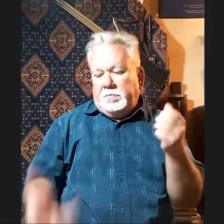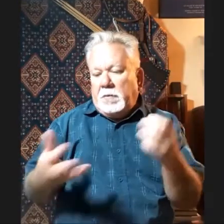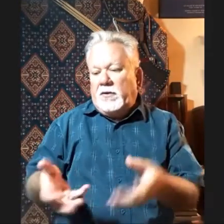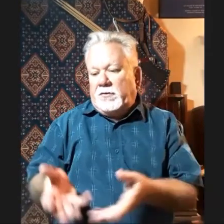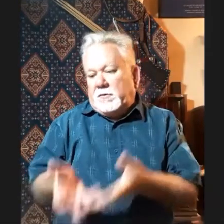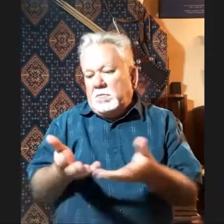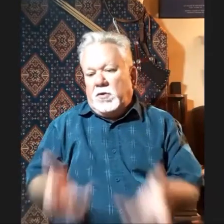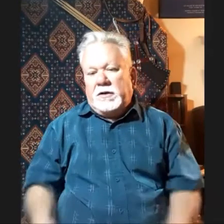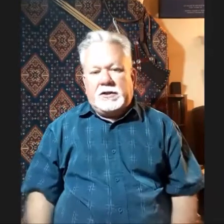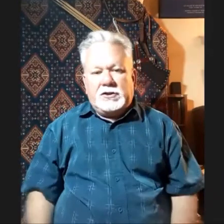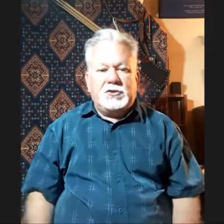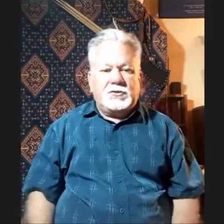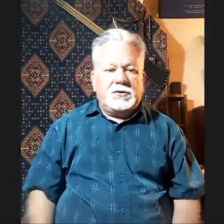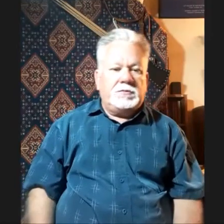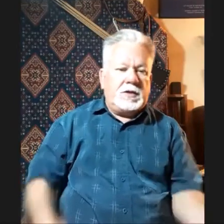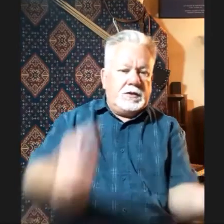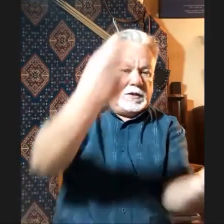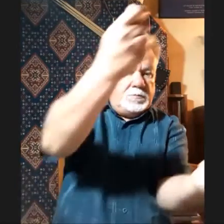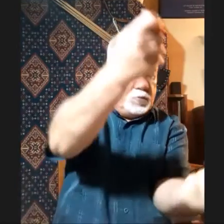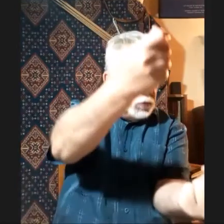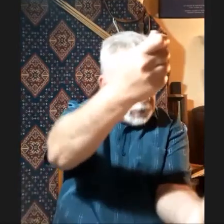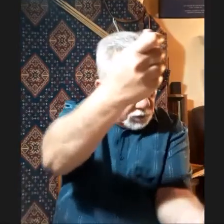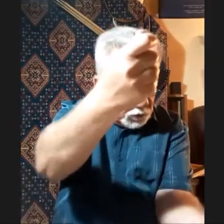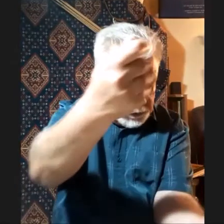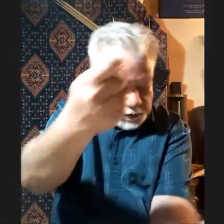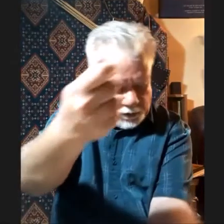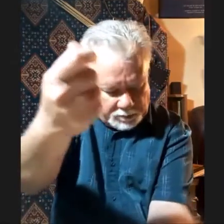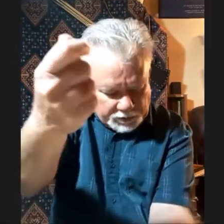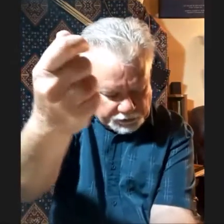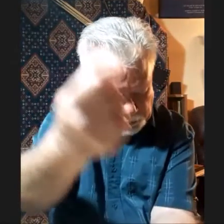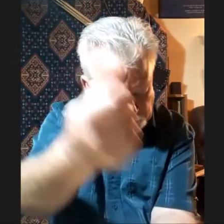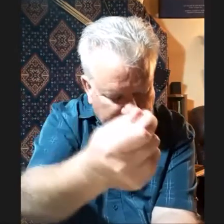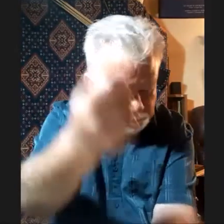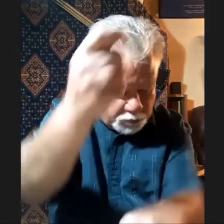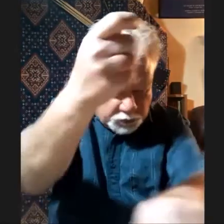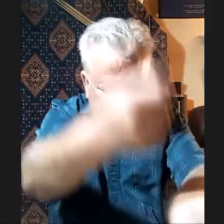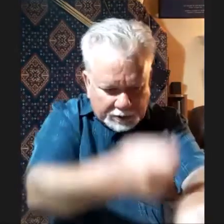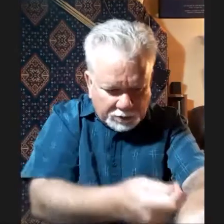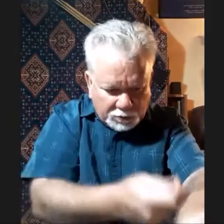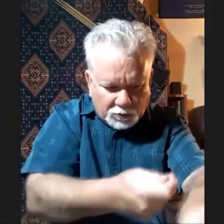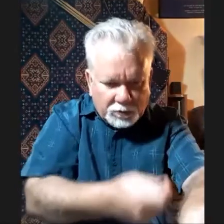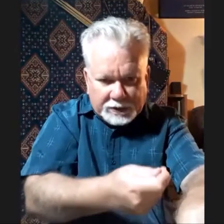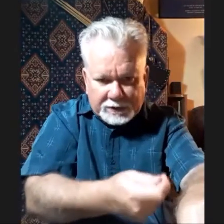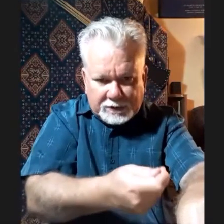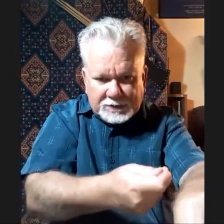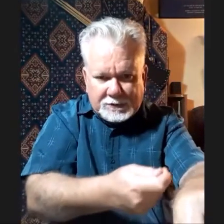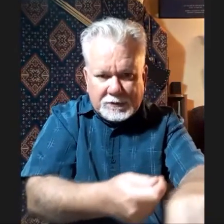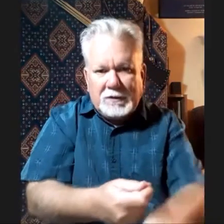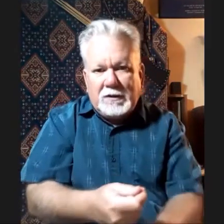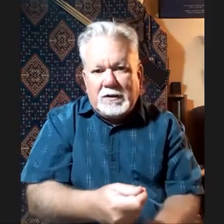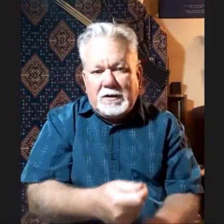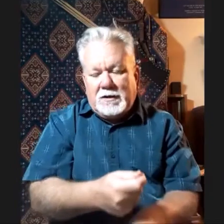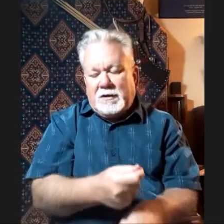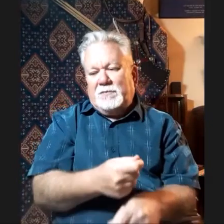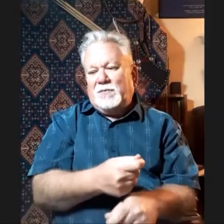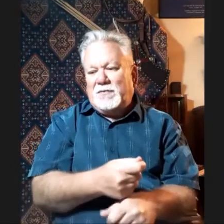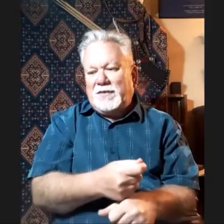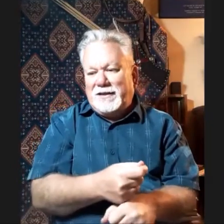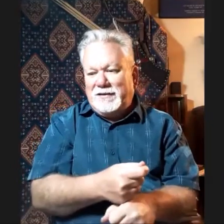Most modern archers, you'll see them, they look down at the bow string and they put the arrow on like this, they